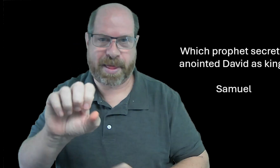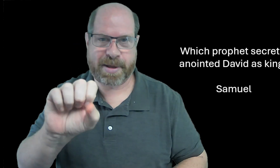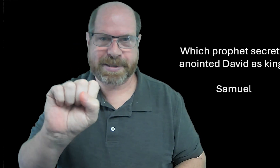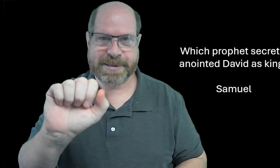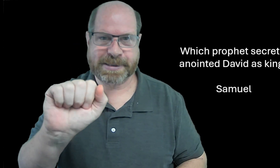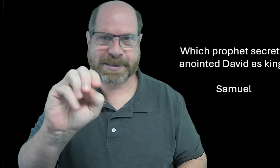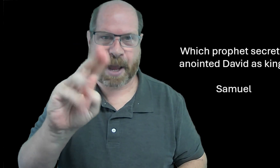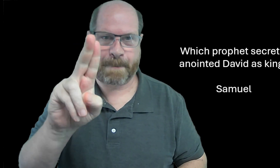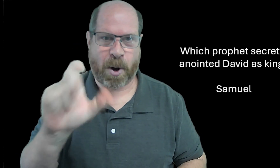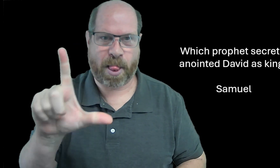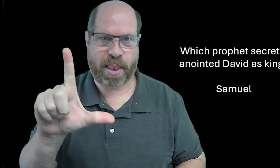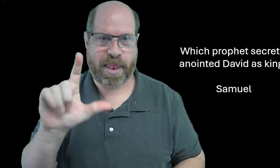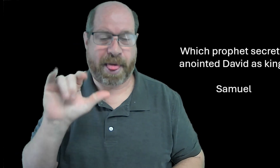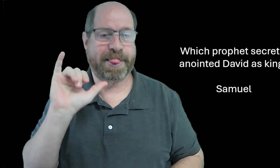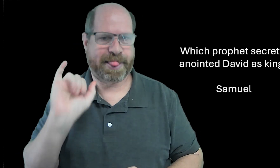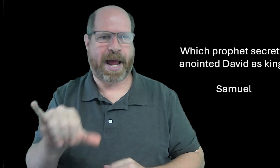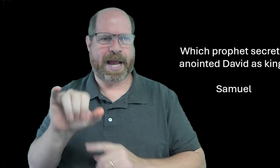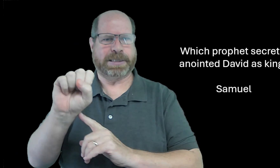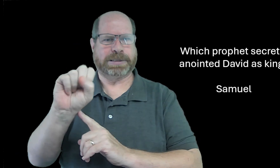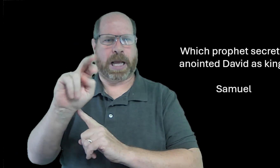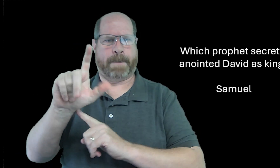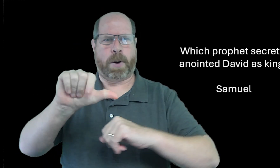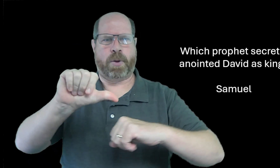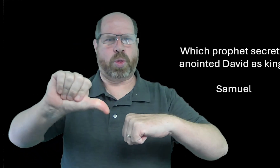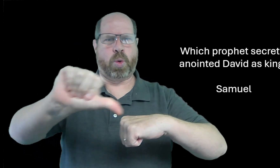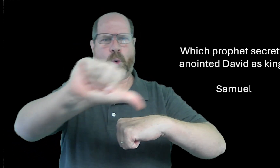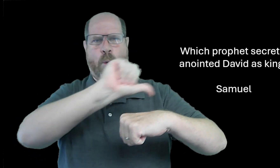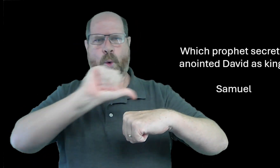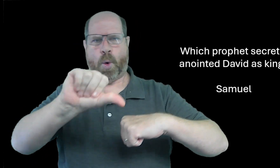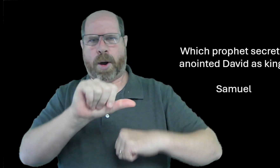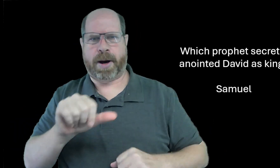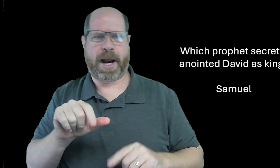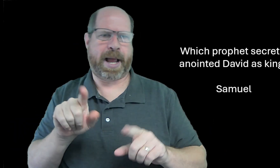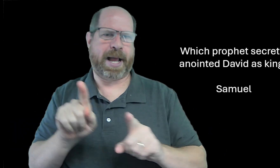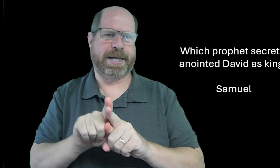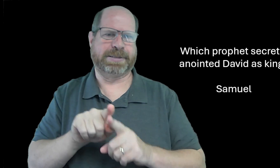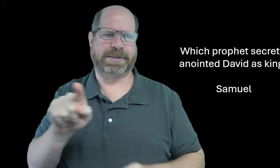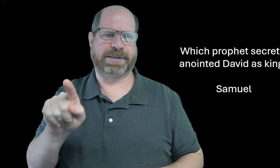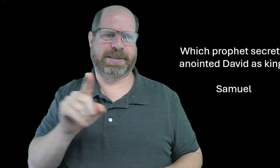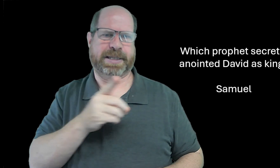samuel samuel he anointed david as king